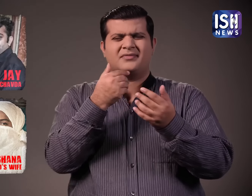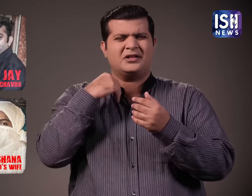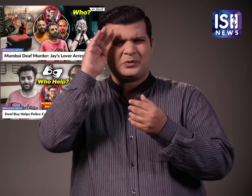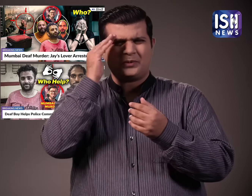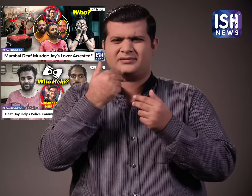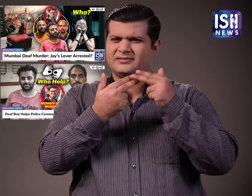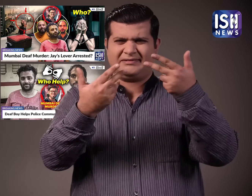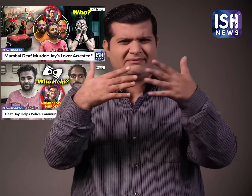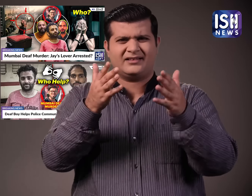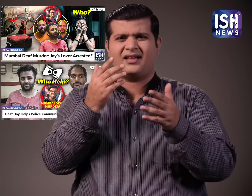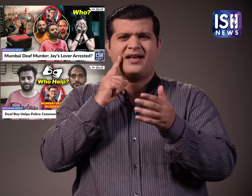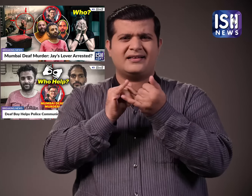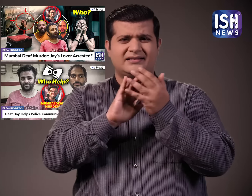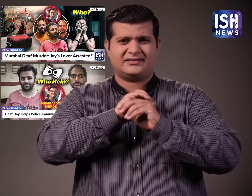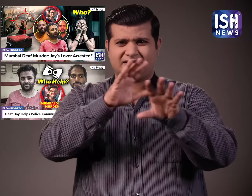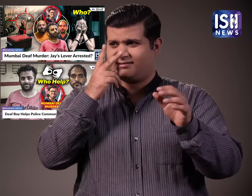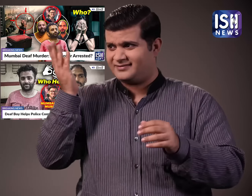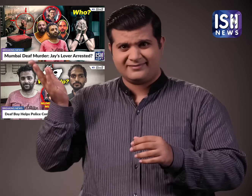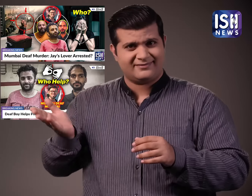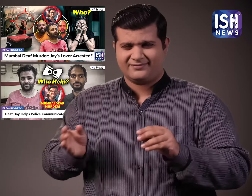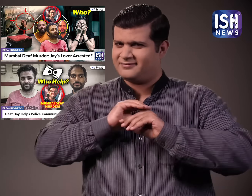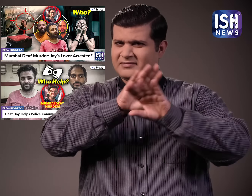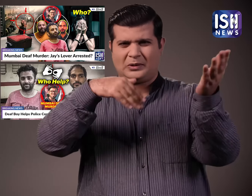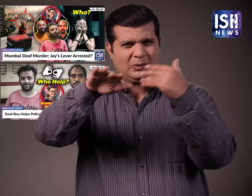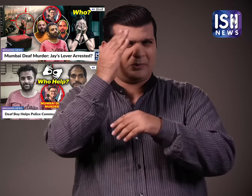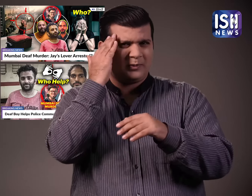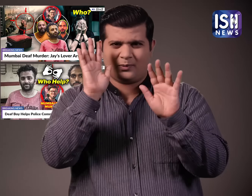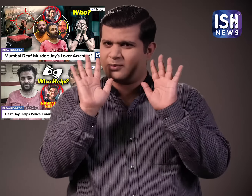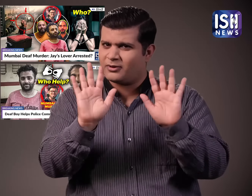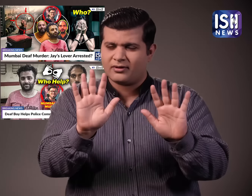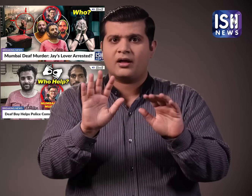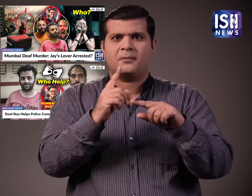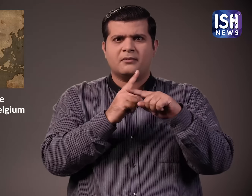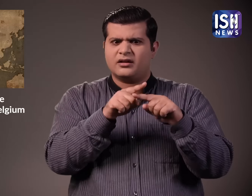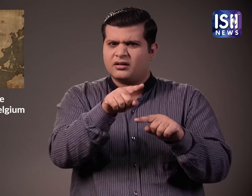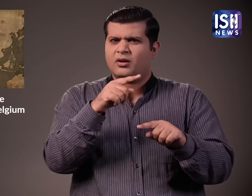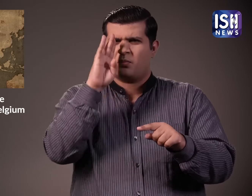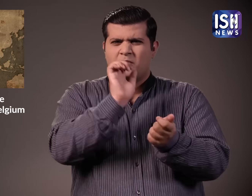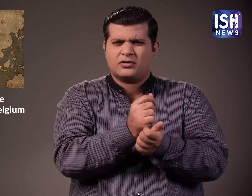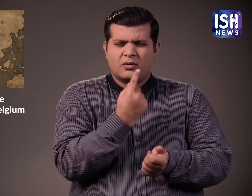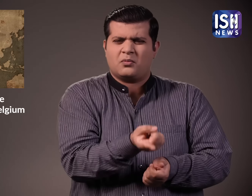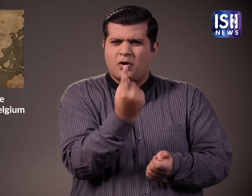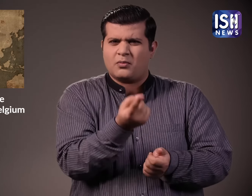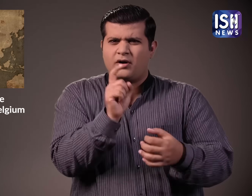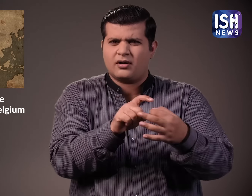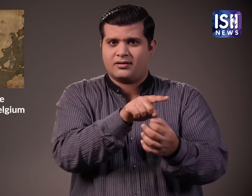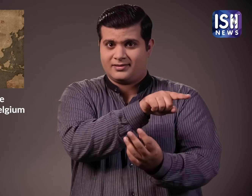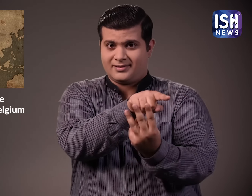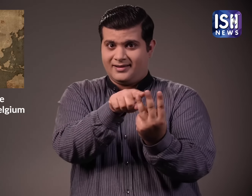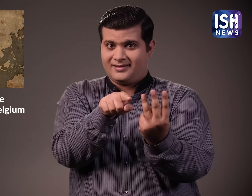ISH News has released multiple videos on this news and you are aware about it. The police are now investigating the three